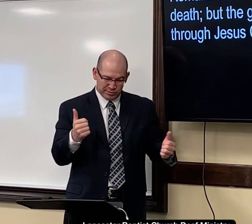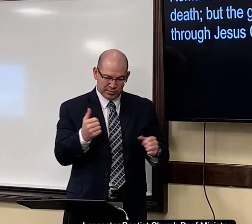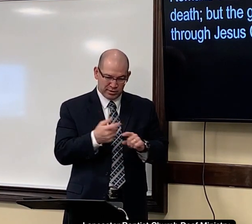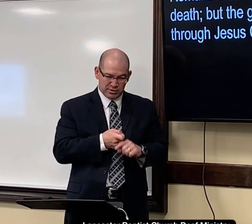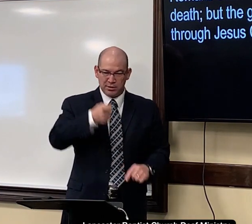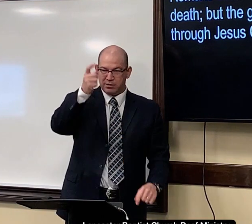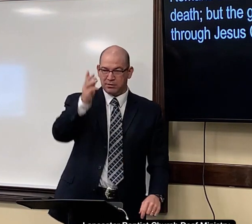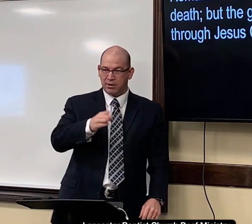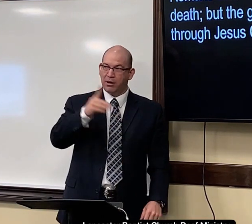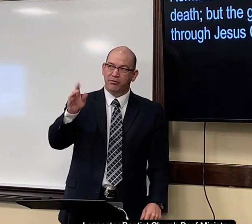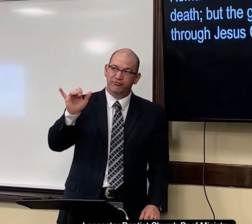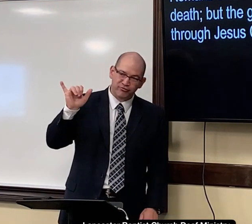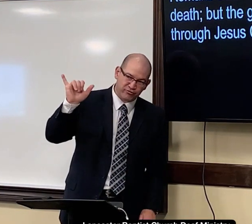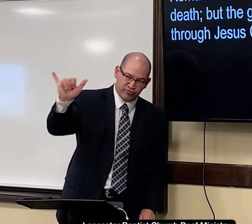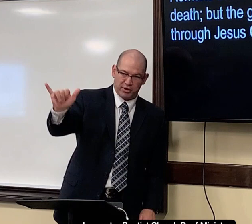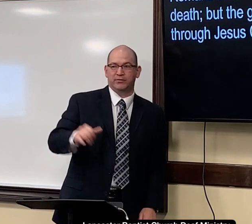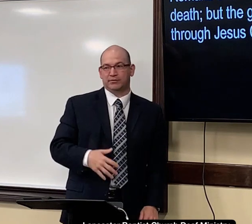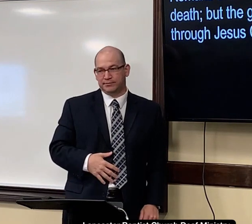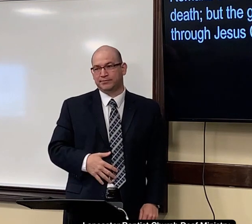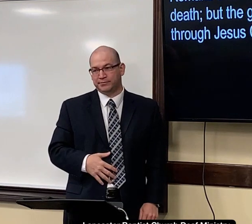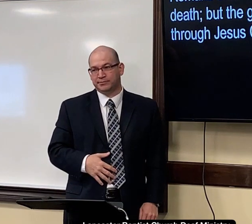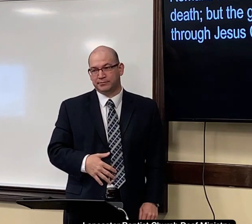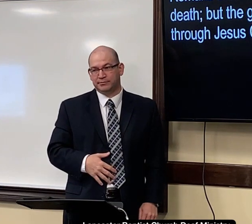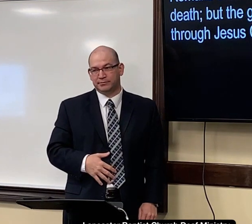We also will be separated from God forever.